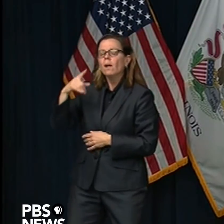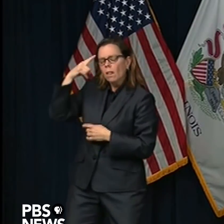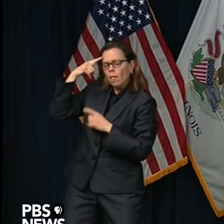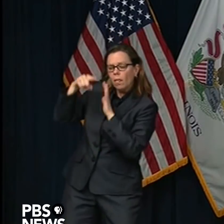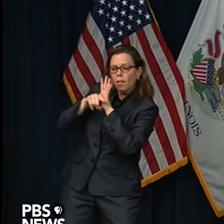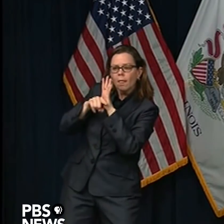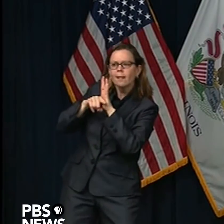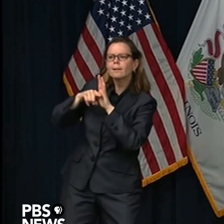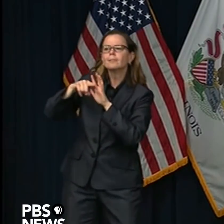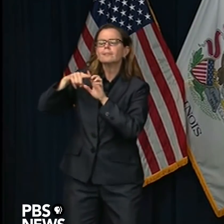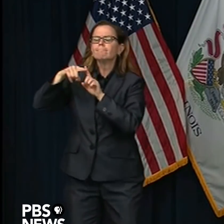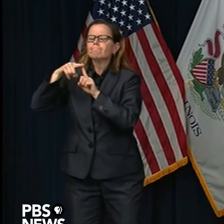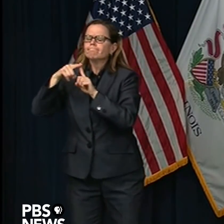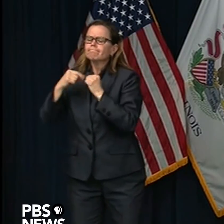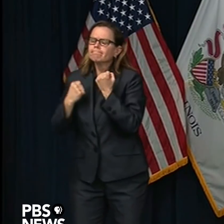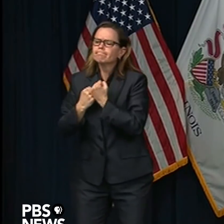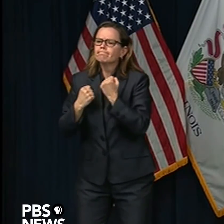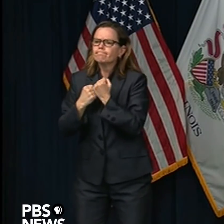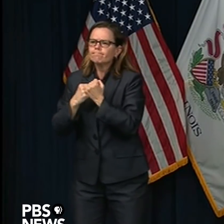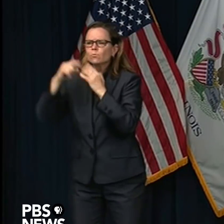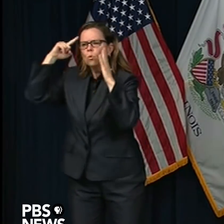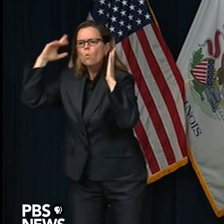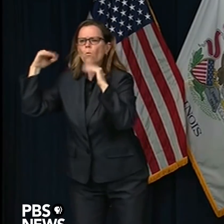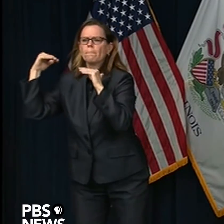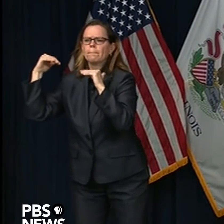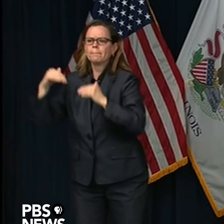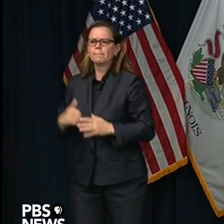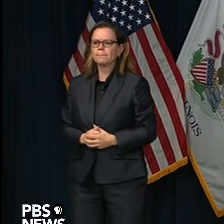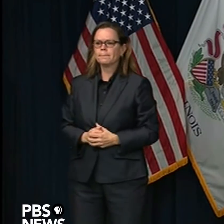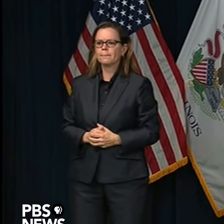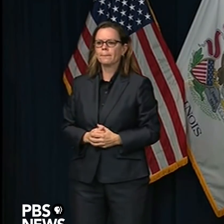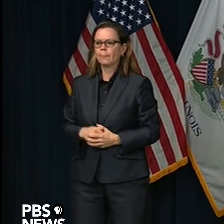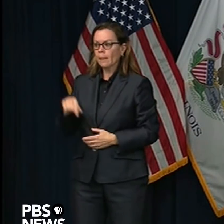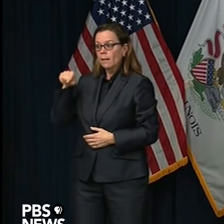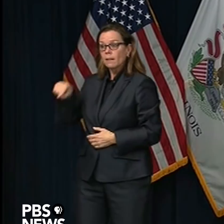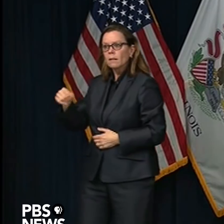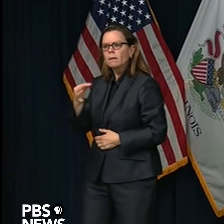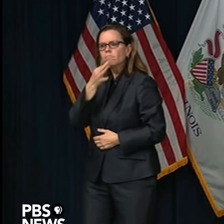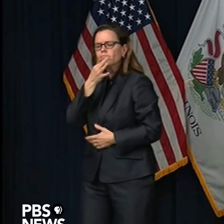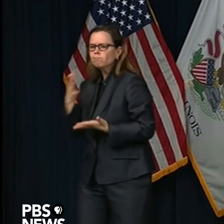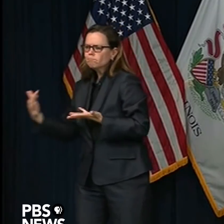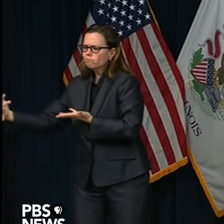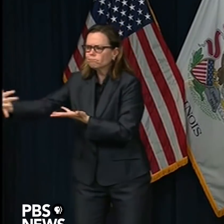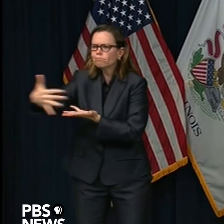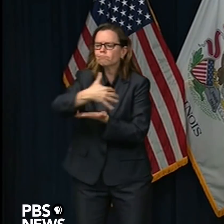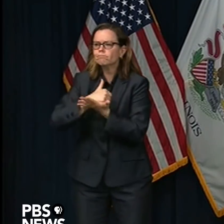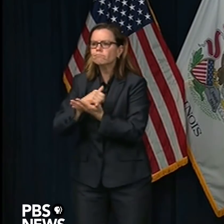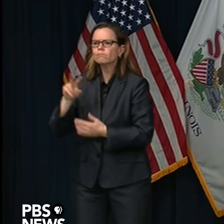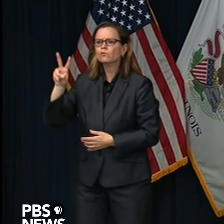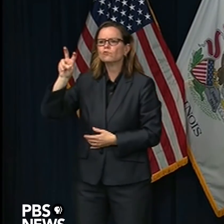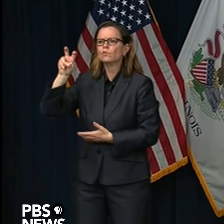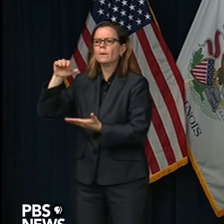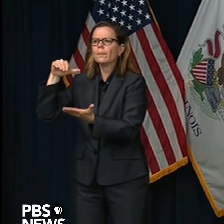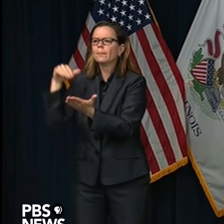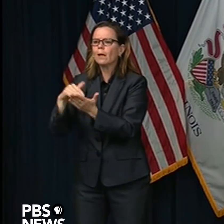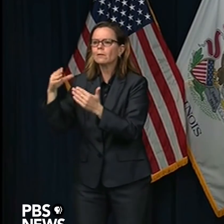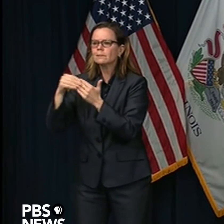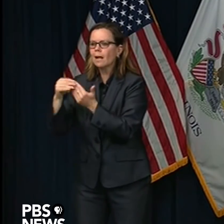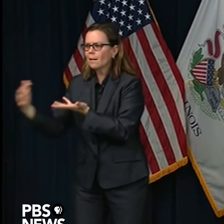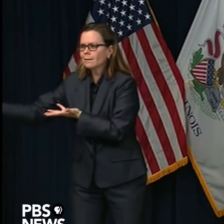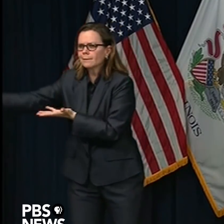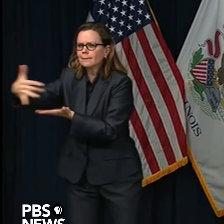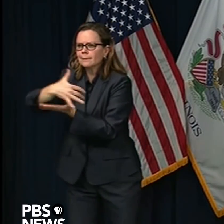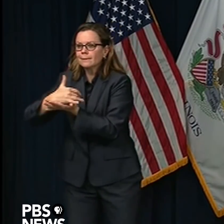$200,000 from hundreds of donors, money that will go directly to support local businesses